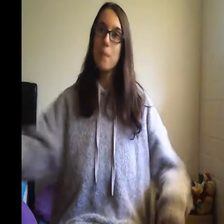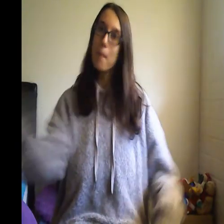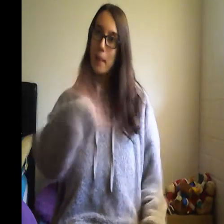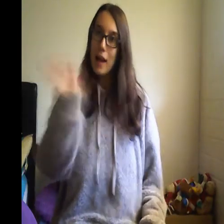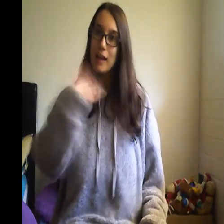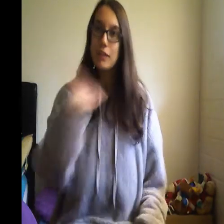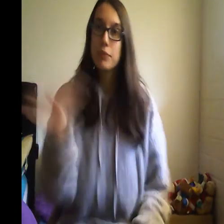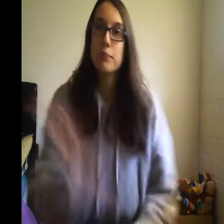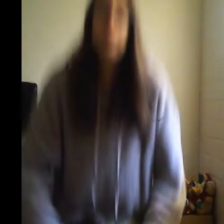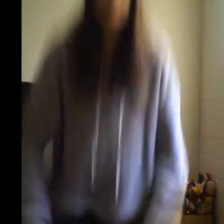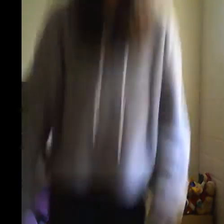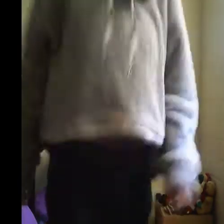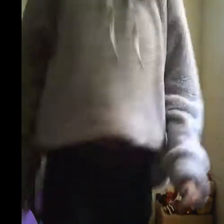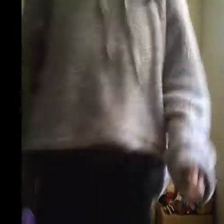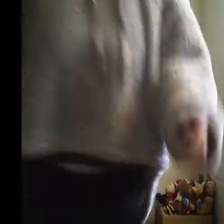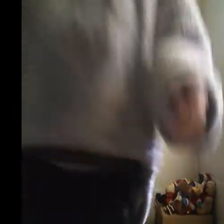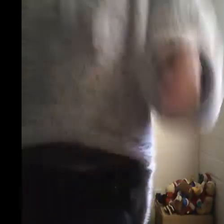subscribe so bye